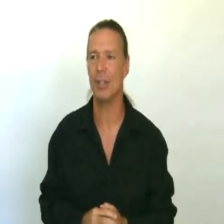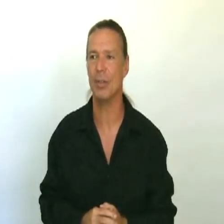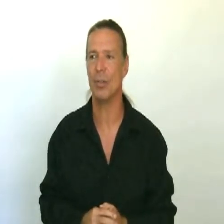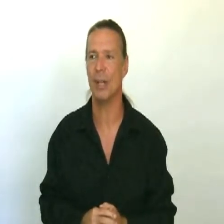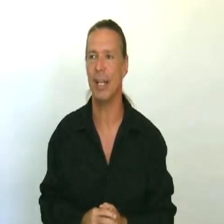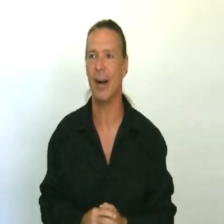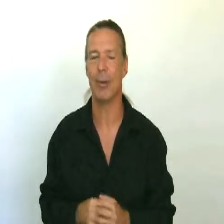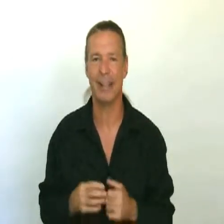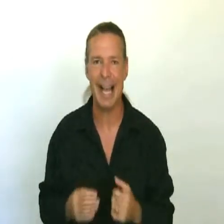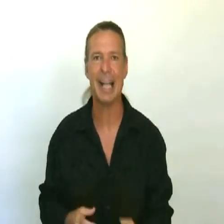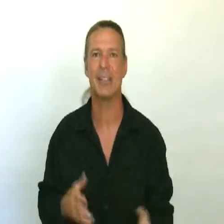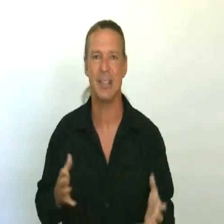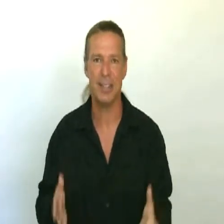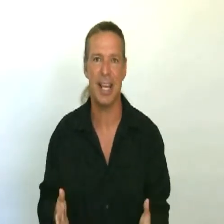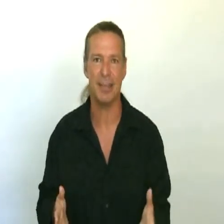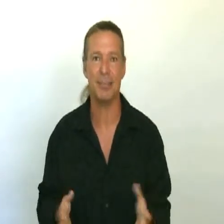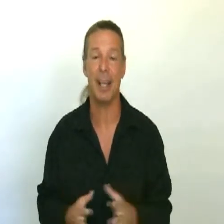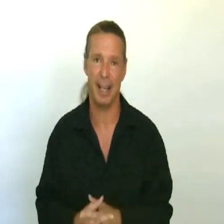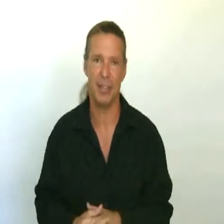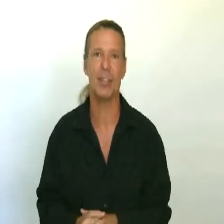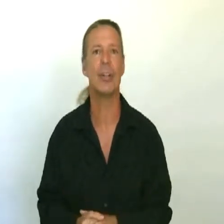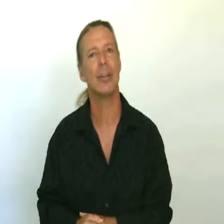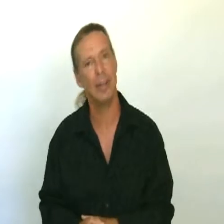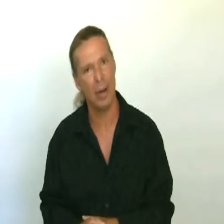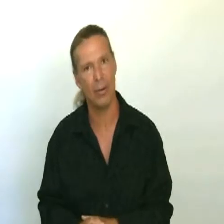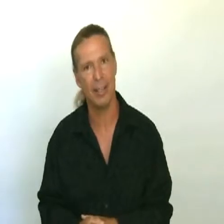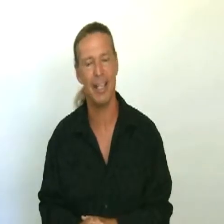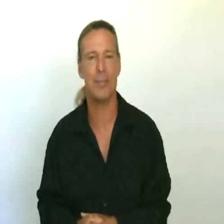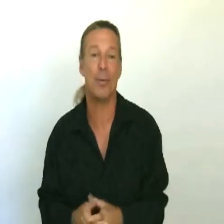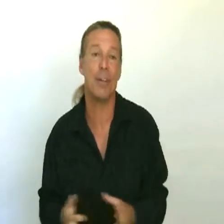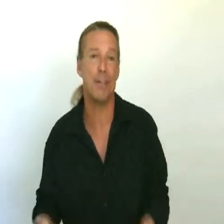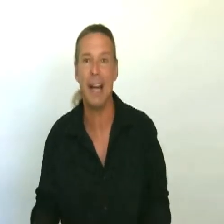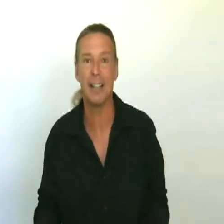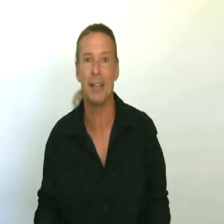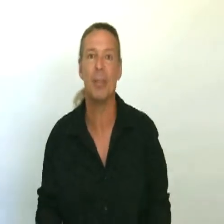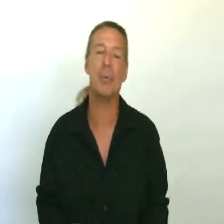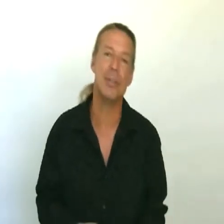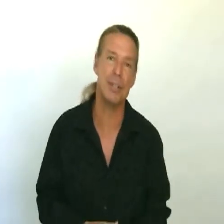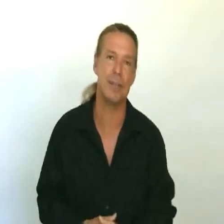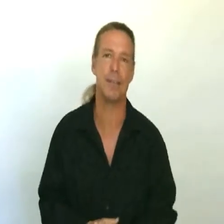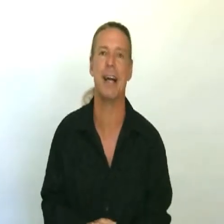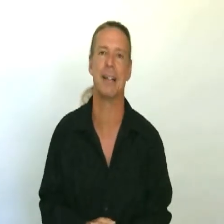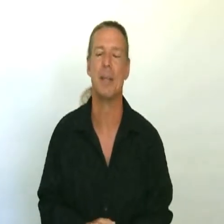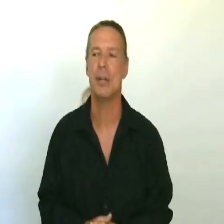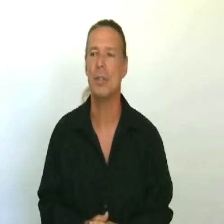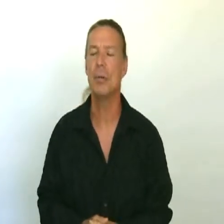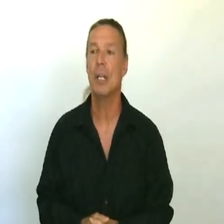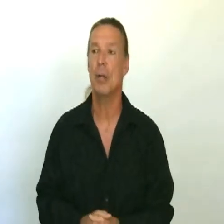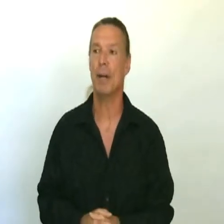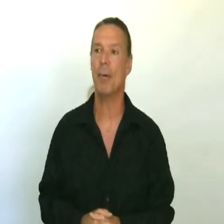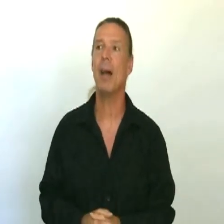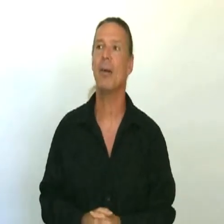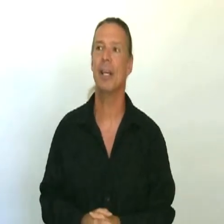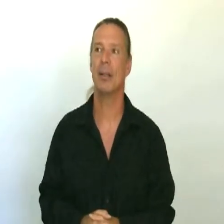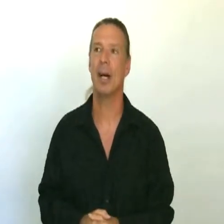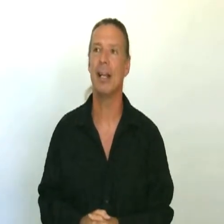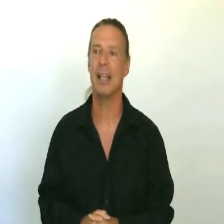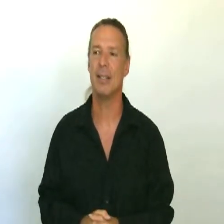to create a relaxed state? Answer, no. It's for effect. People use it for effect. So vibrato, in a lot of cases,